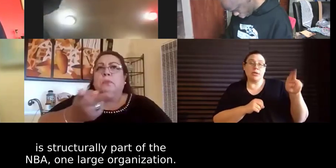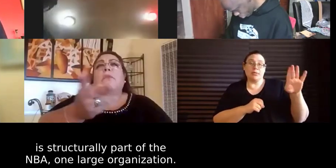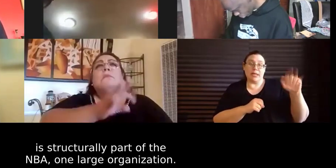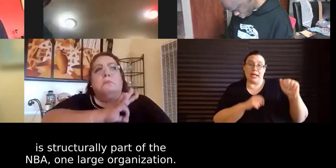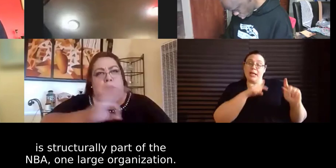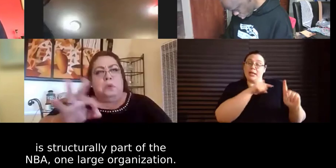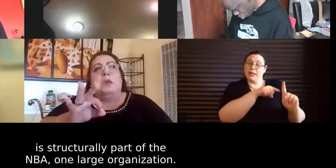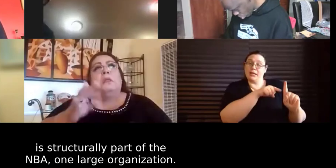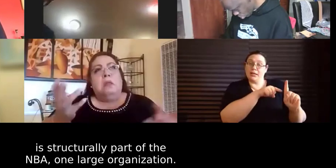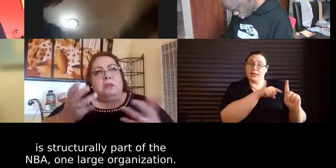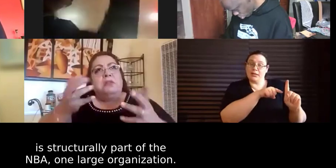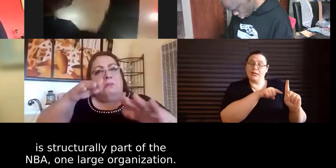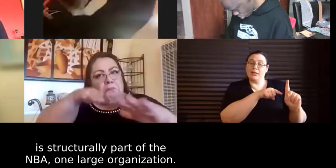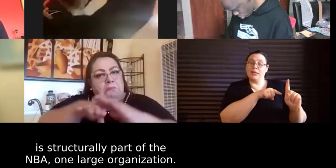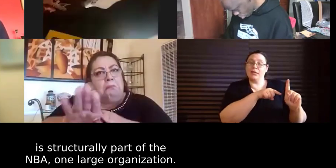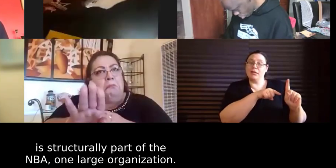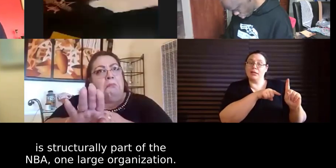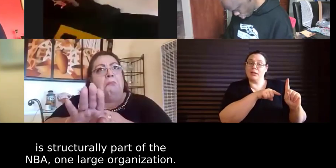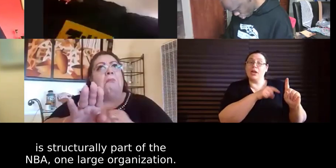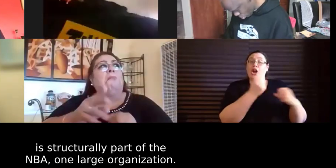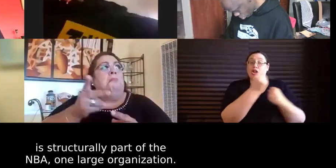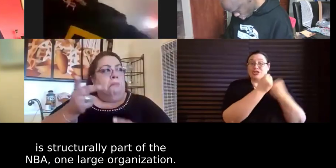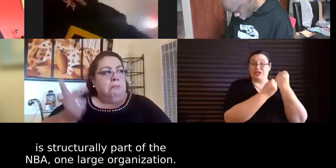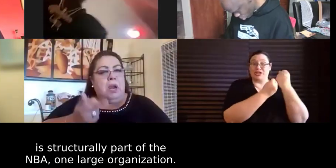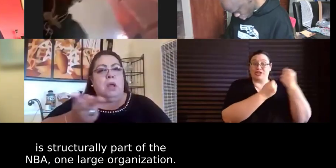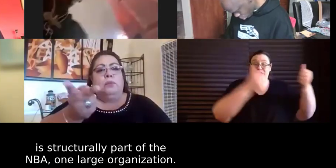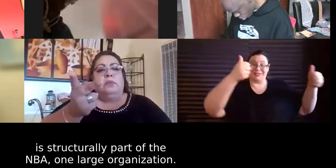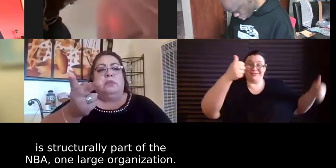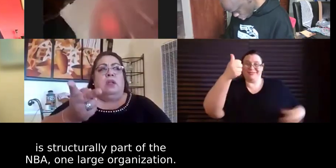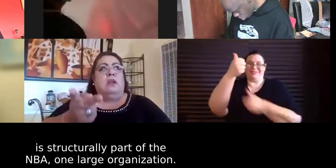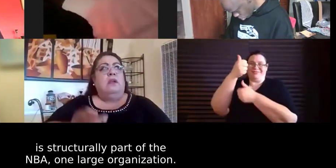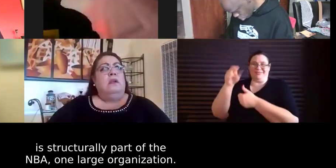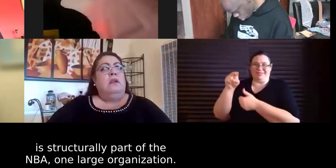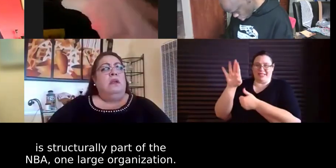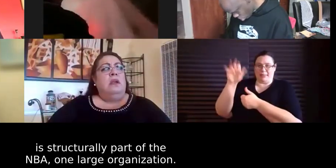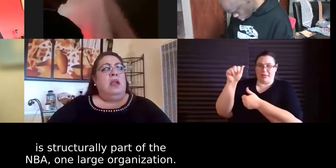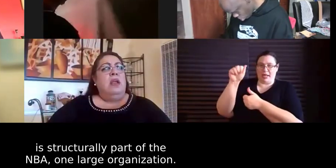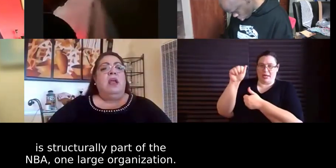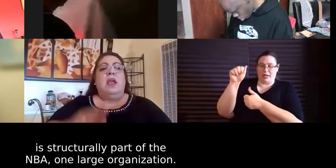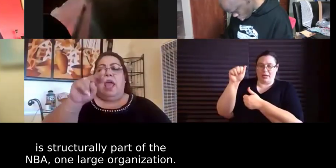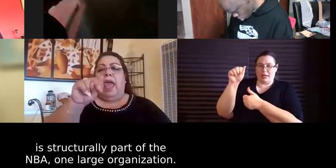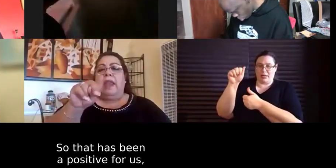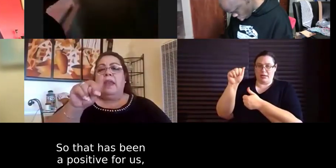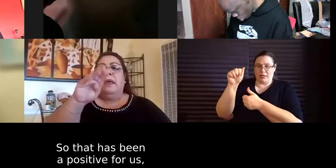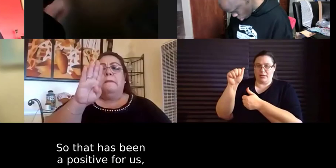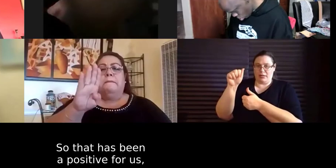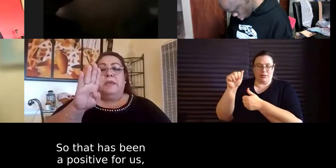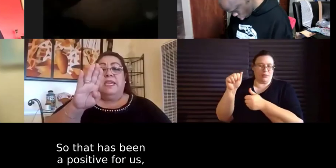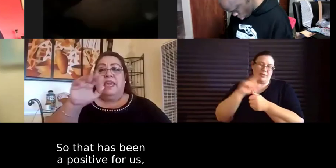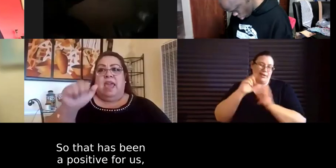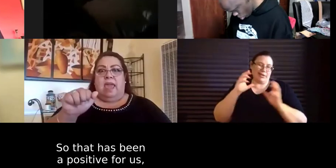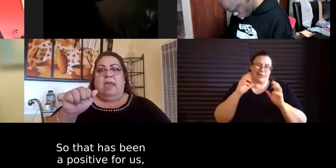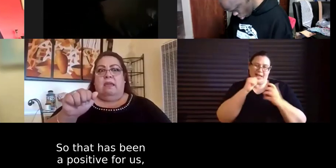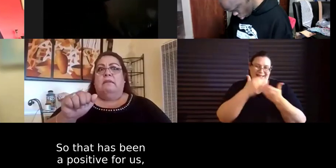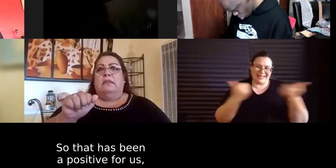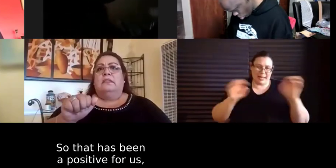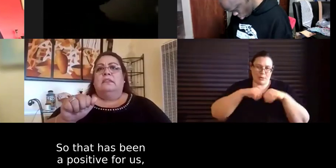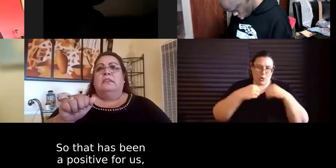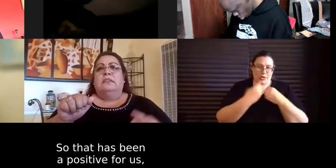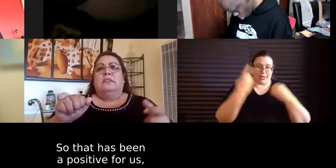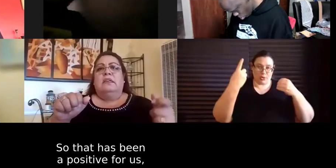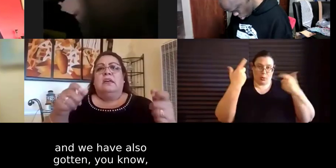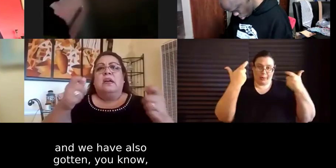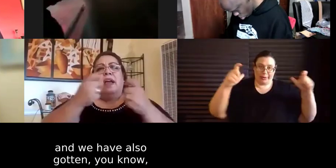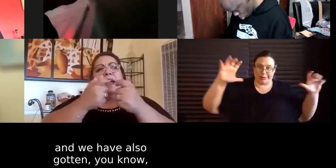structurally is part of the nba um the one large organization so that that's been a